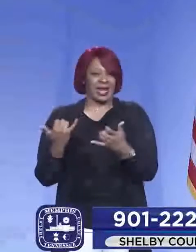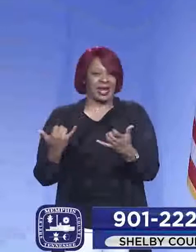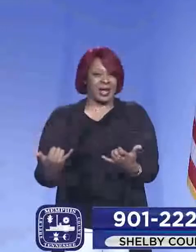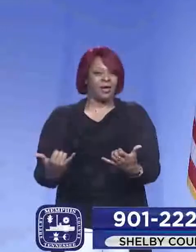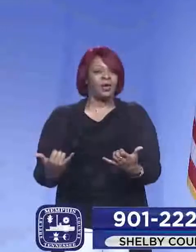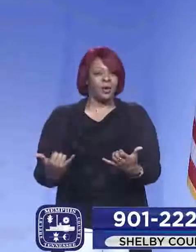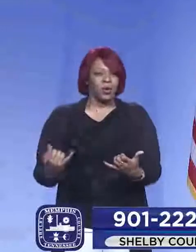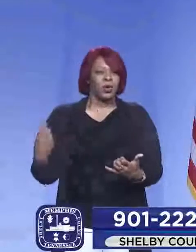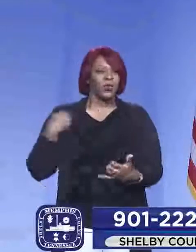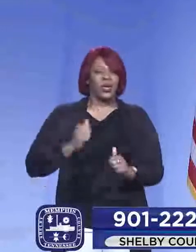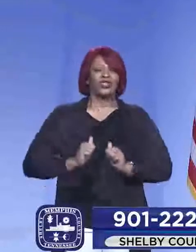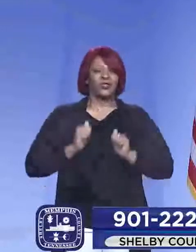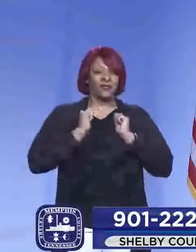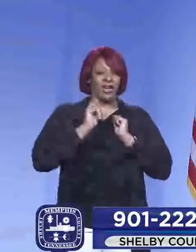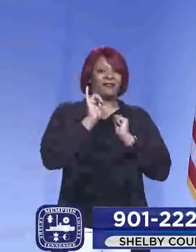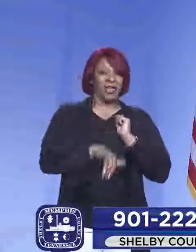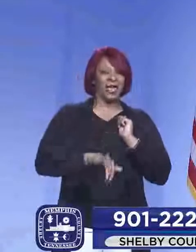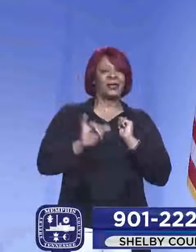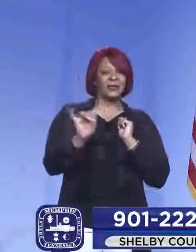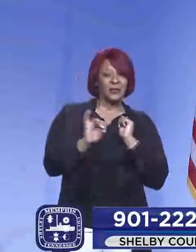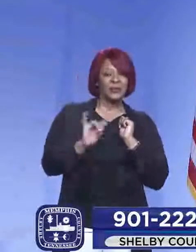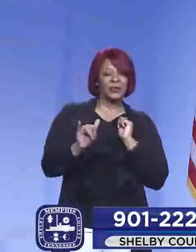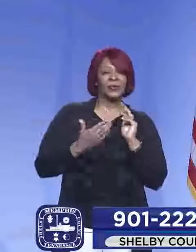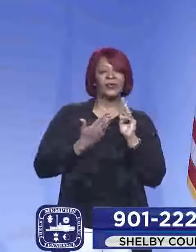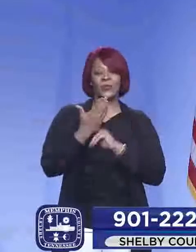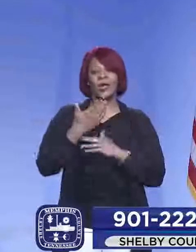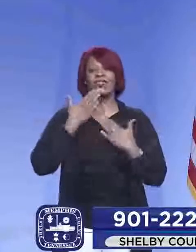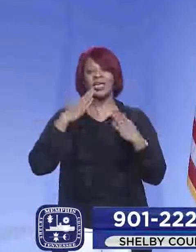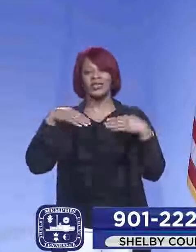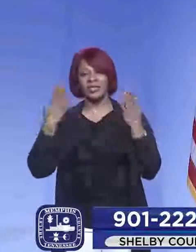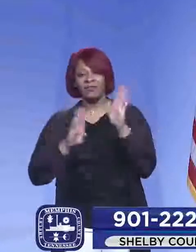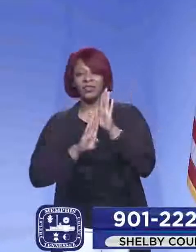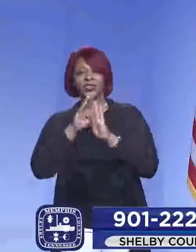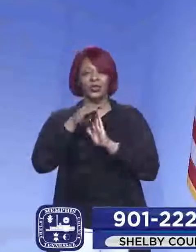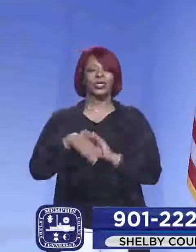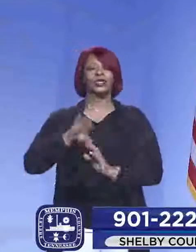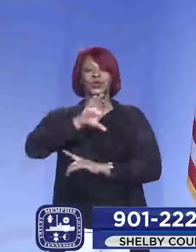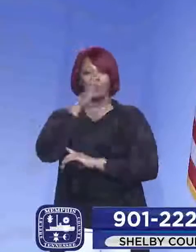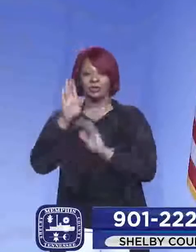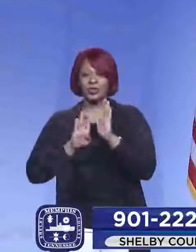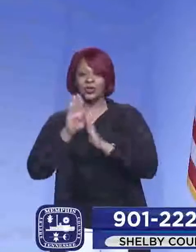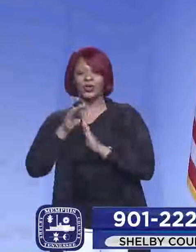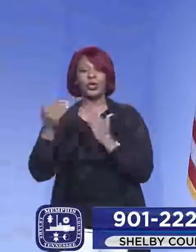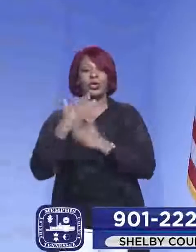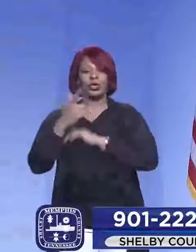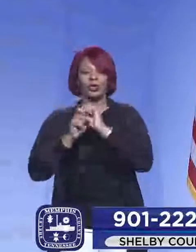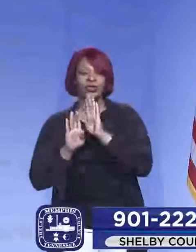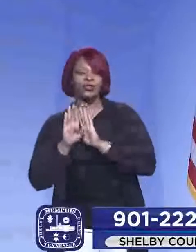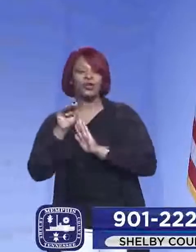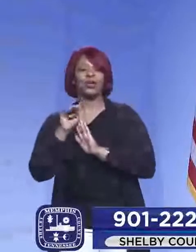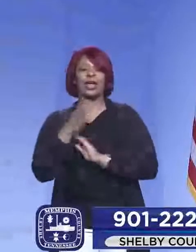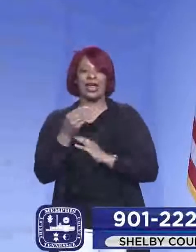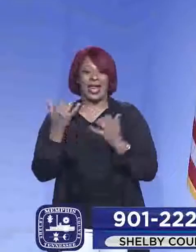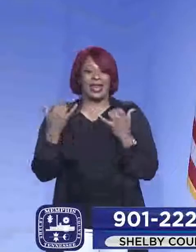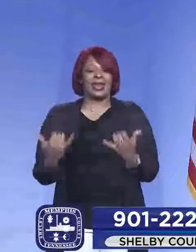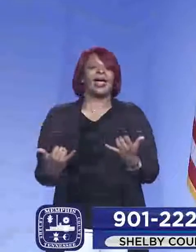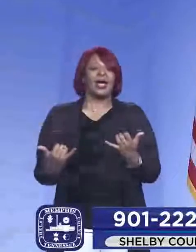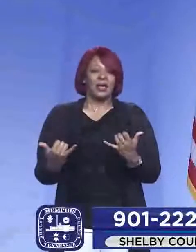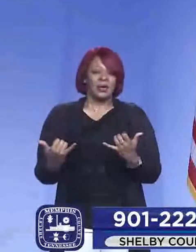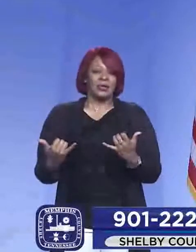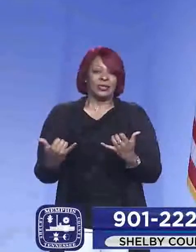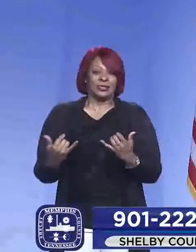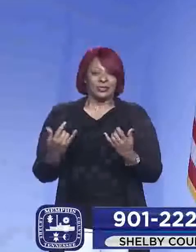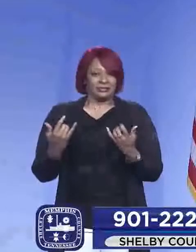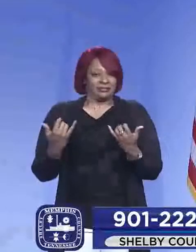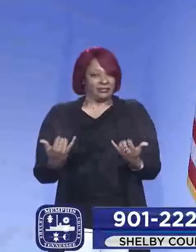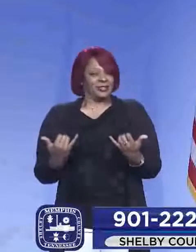we've survived that too. We went through the Thanksgiving surge, the Christmas surge, New Year's, and now we've come down